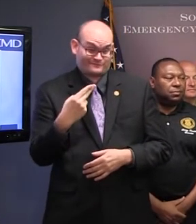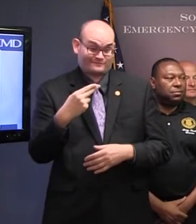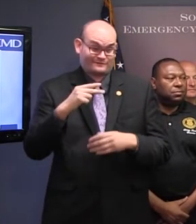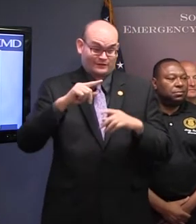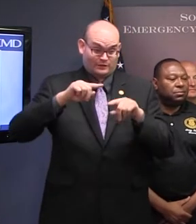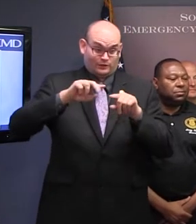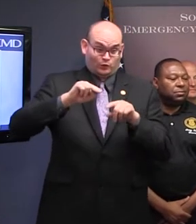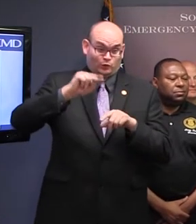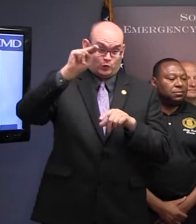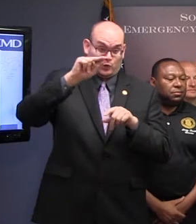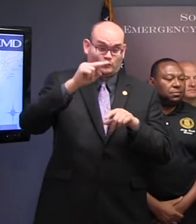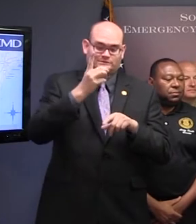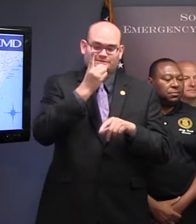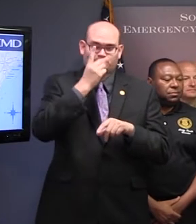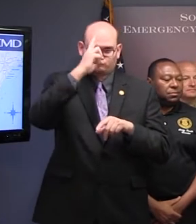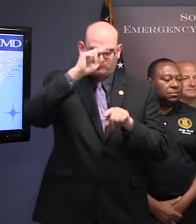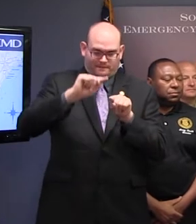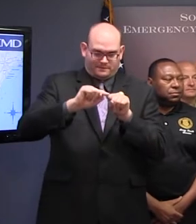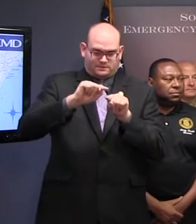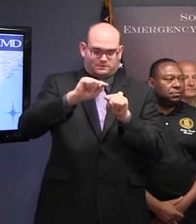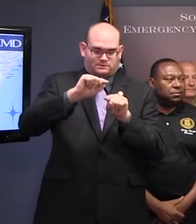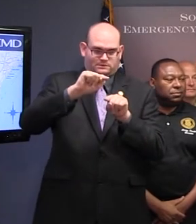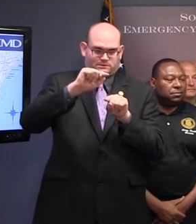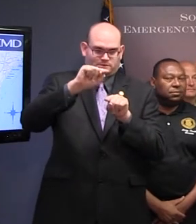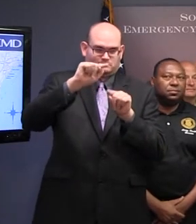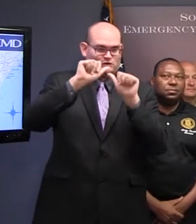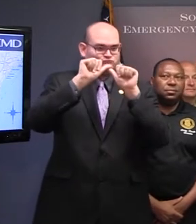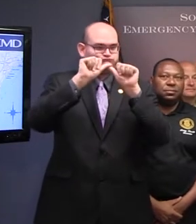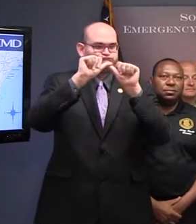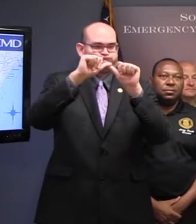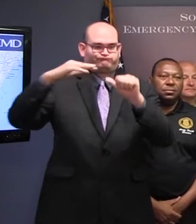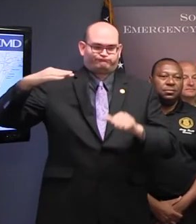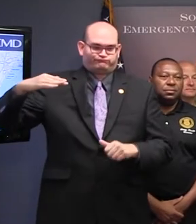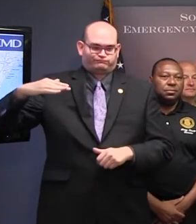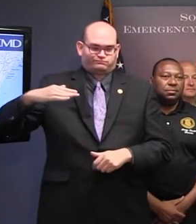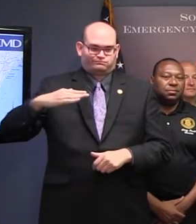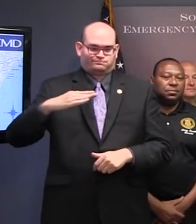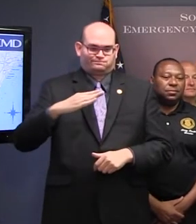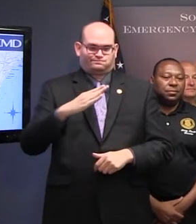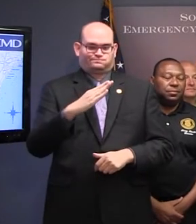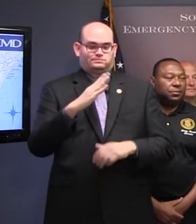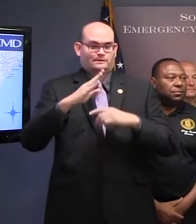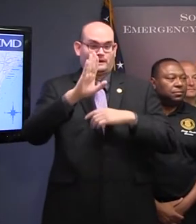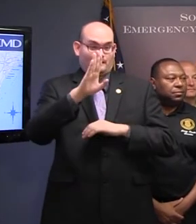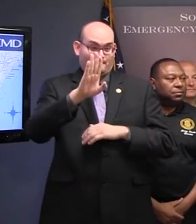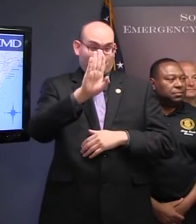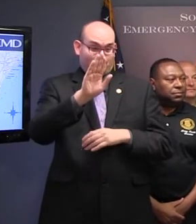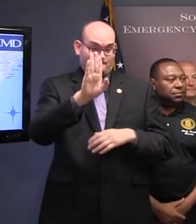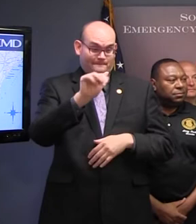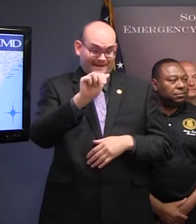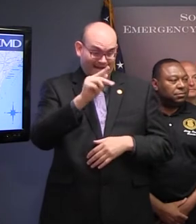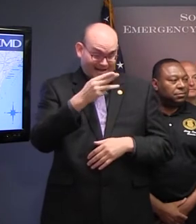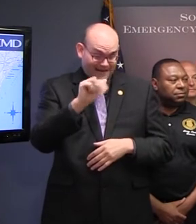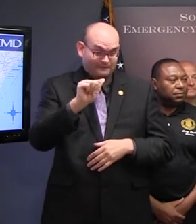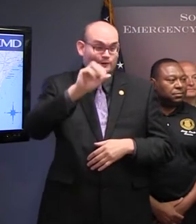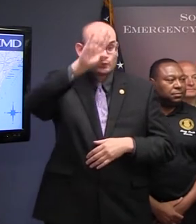Republic. Irma will continue to track between the Bahamas and Cuba as a major hurricane through Saturday.